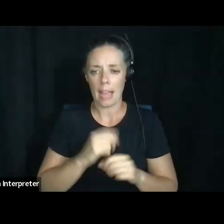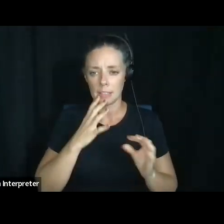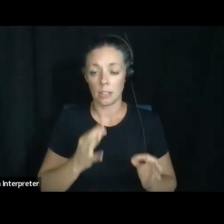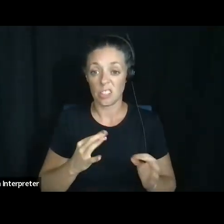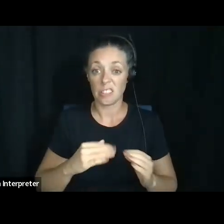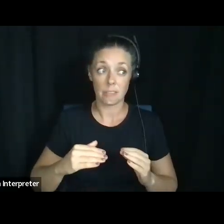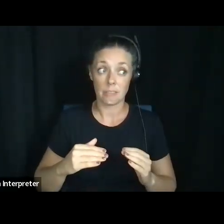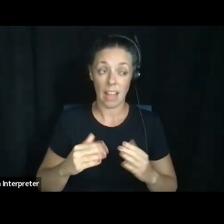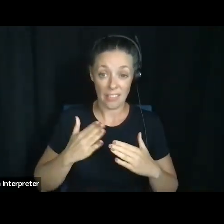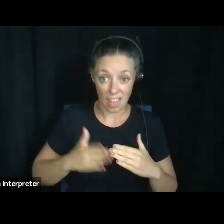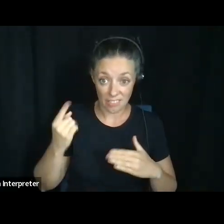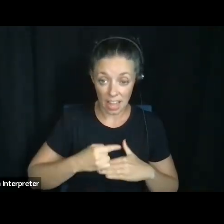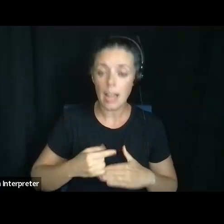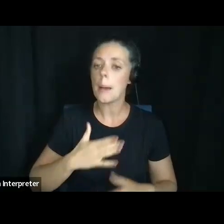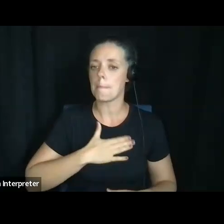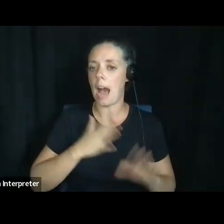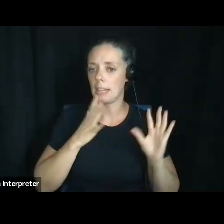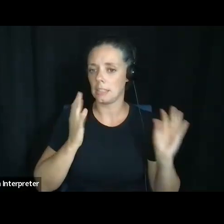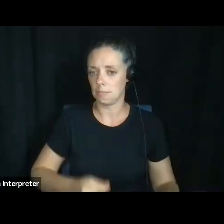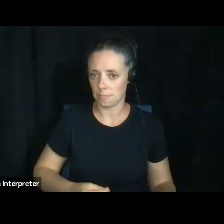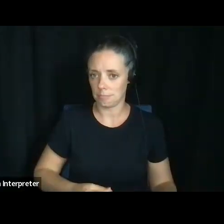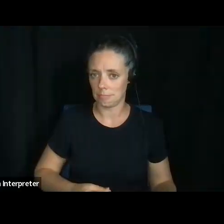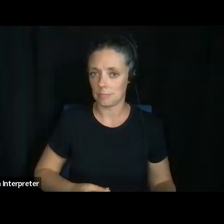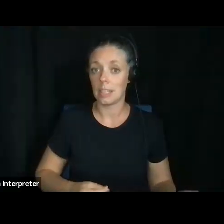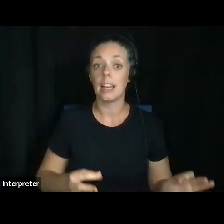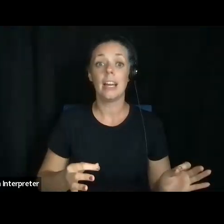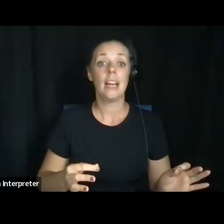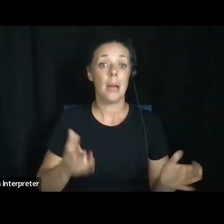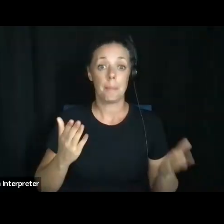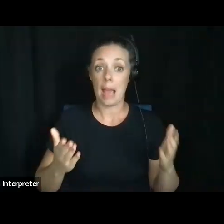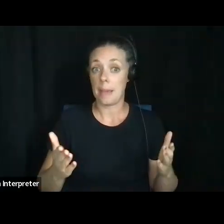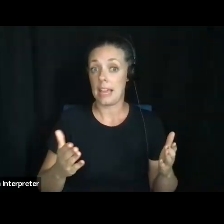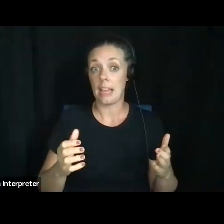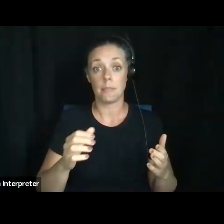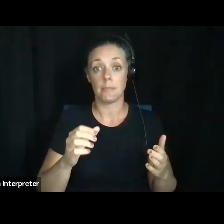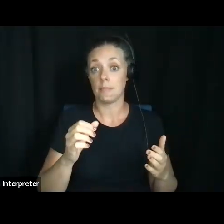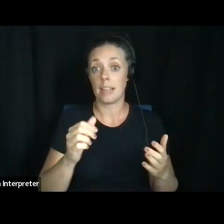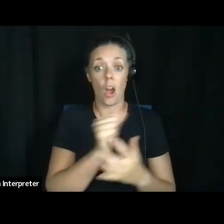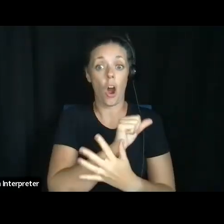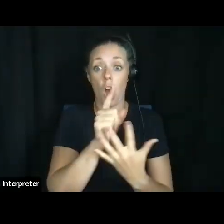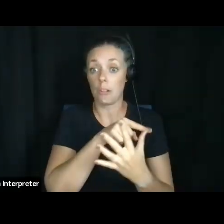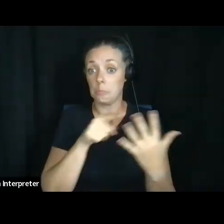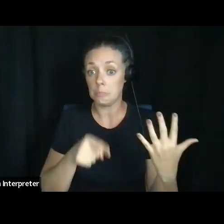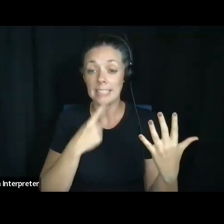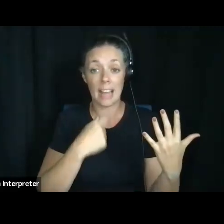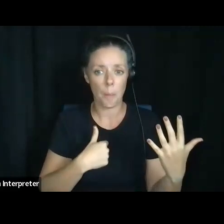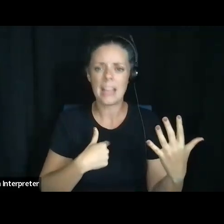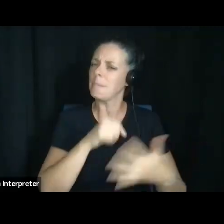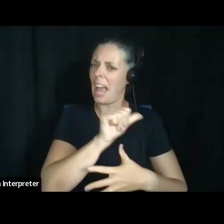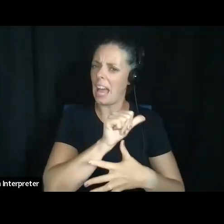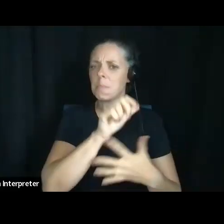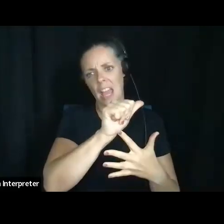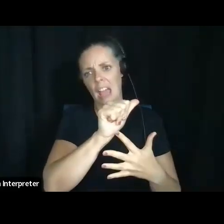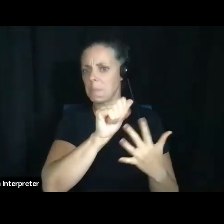And Terry and Susan and Sarah and Nelson might all tell me to do a, and I may ultimately decide to do B.